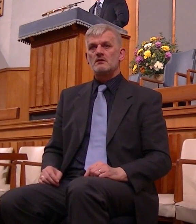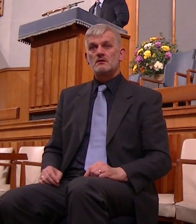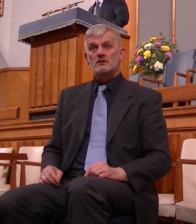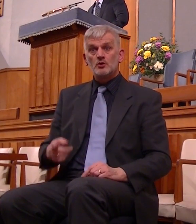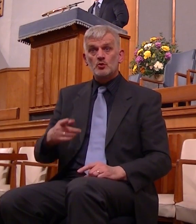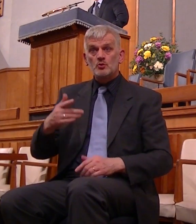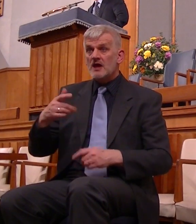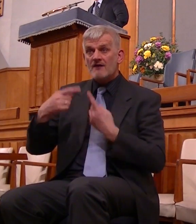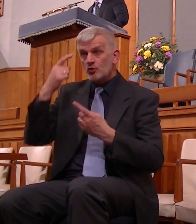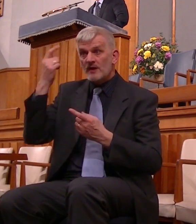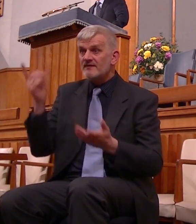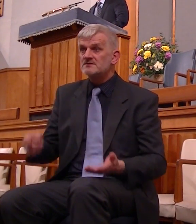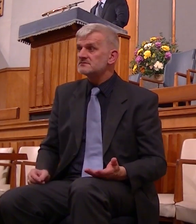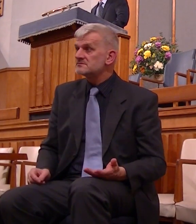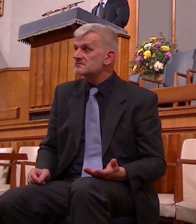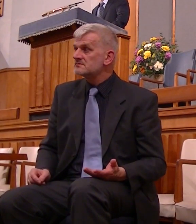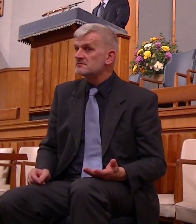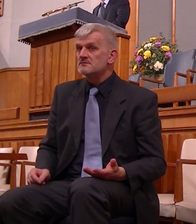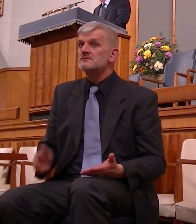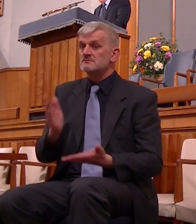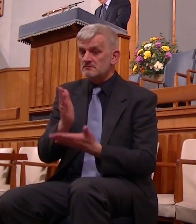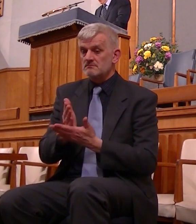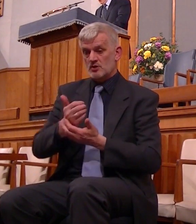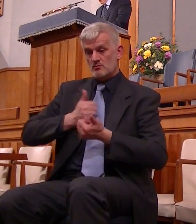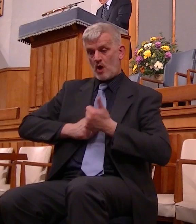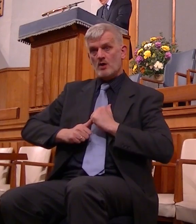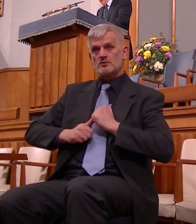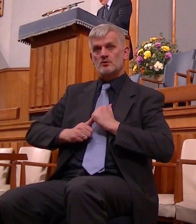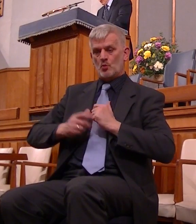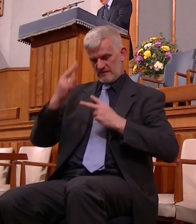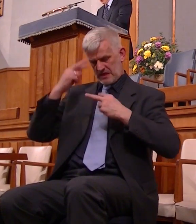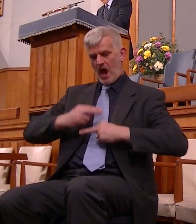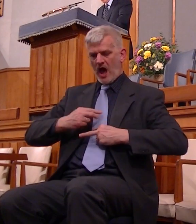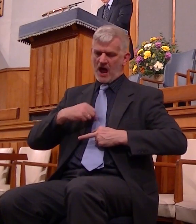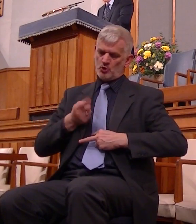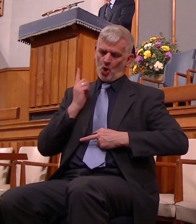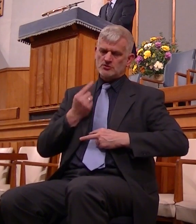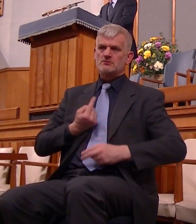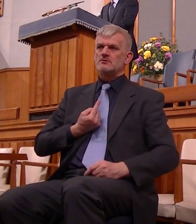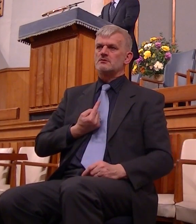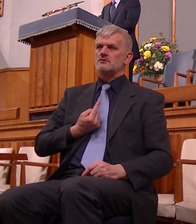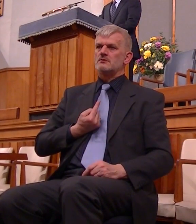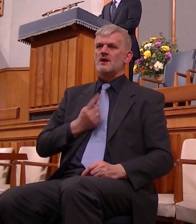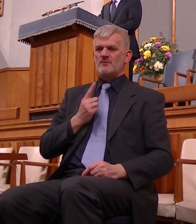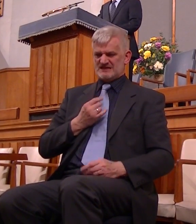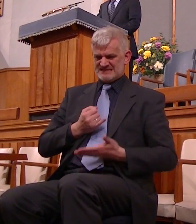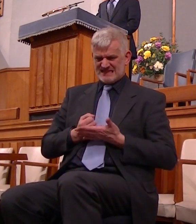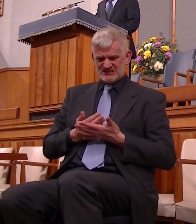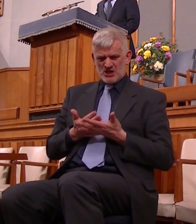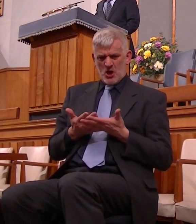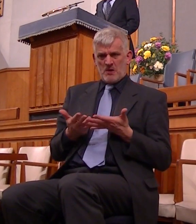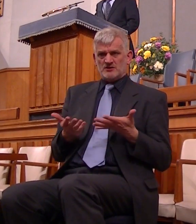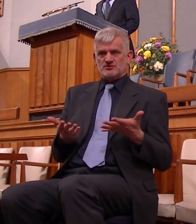that's how we are so proud God's to ourselves we've so much to repent of I've